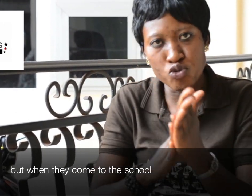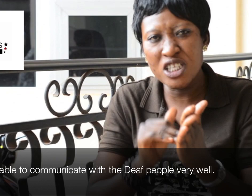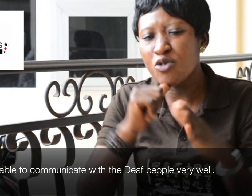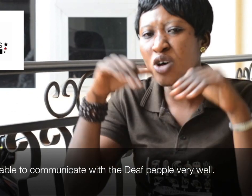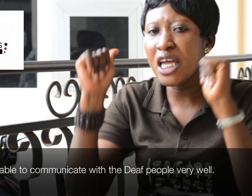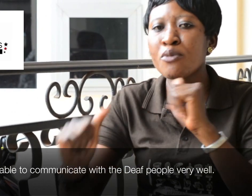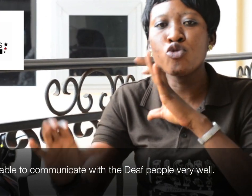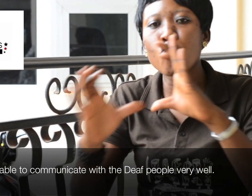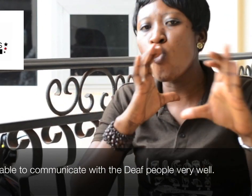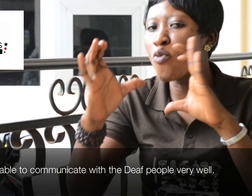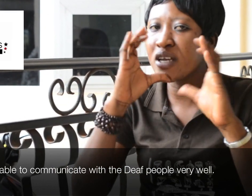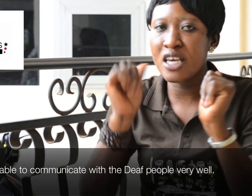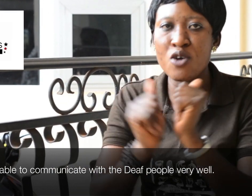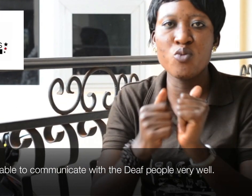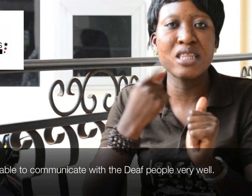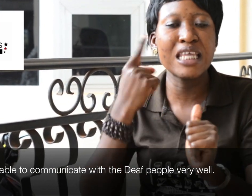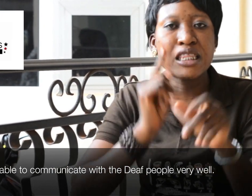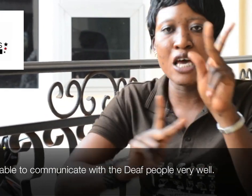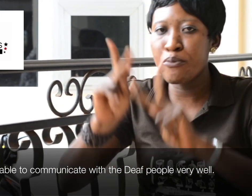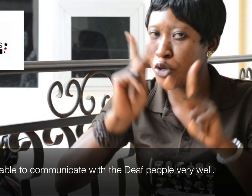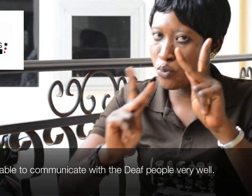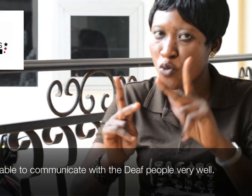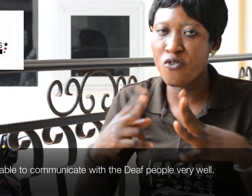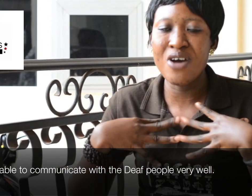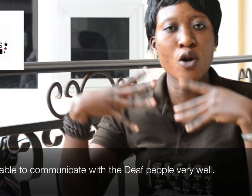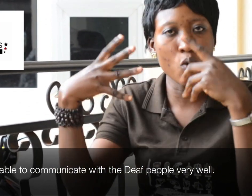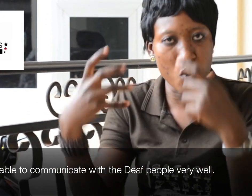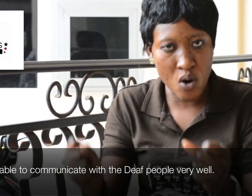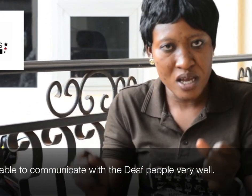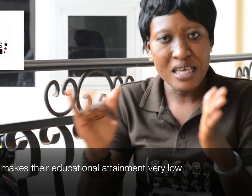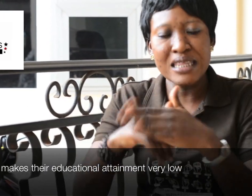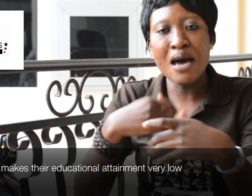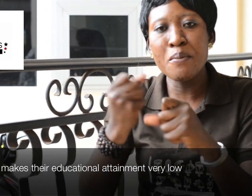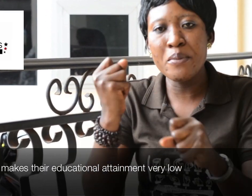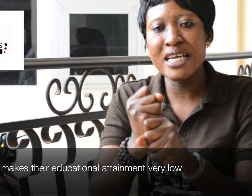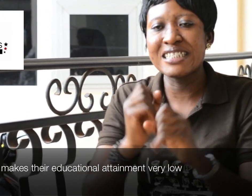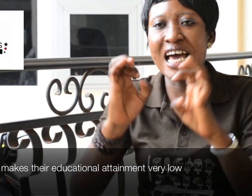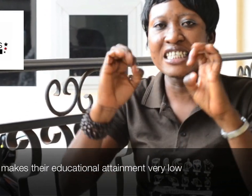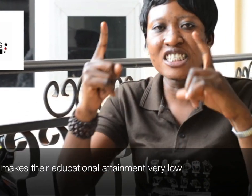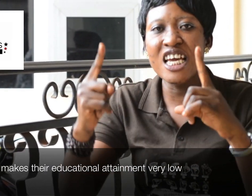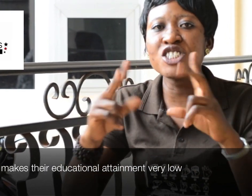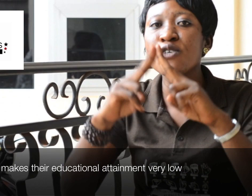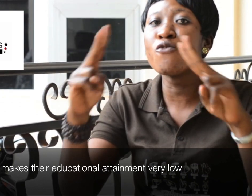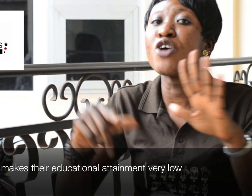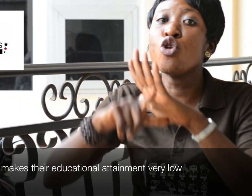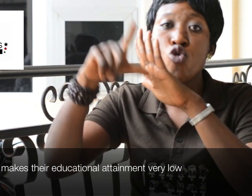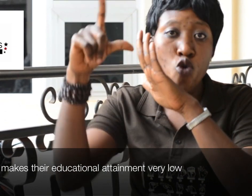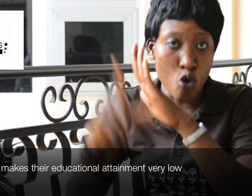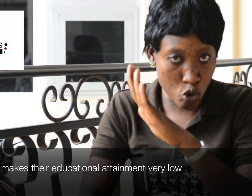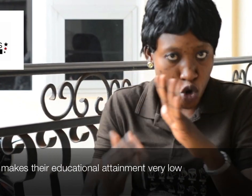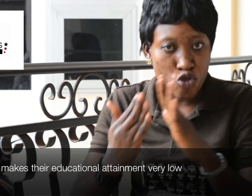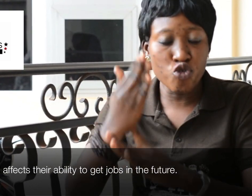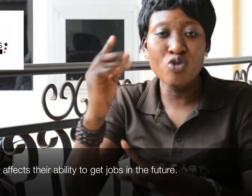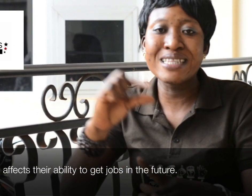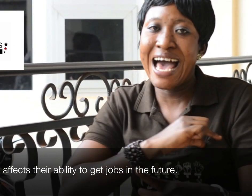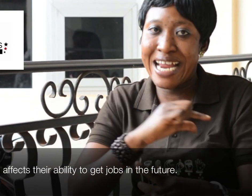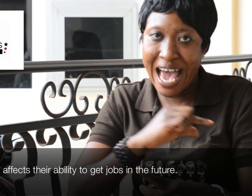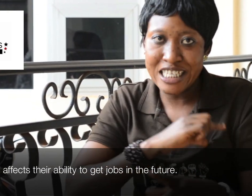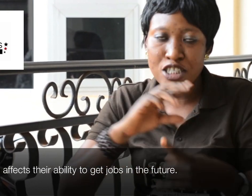school, they're not able to communicate with the deaf people very well. They make their education very low through their guidance